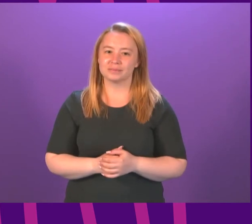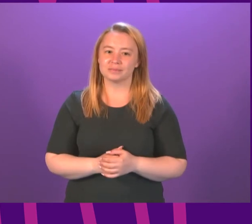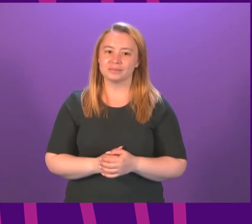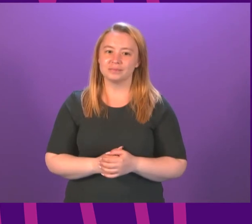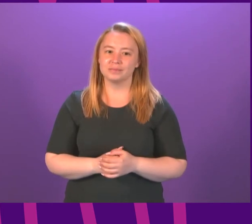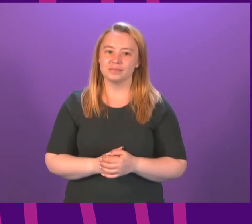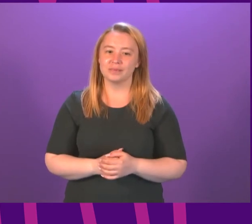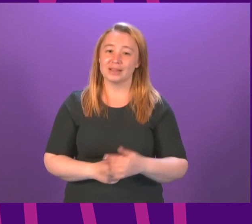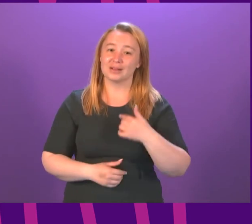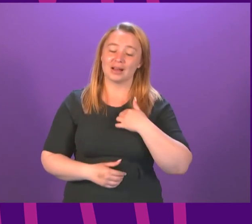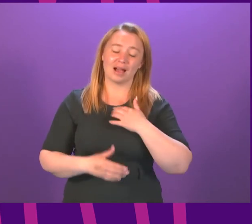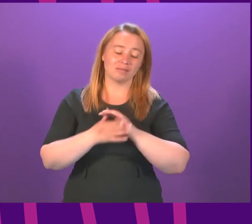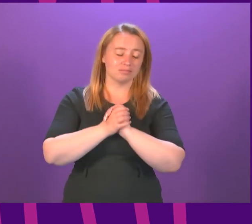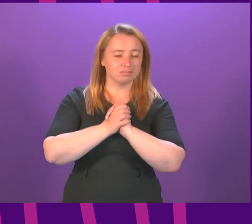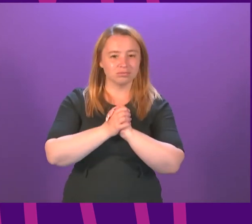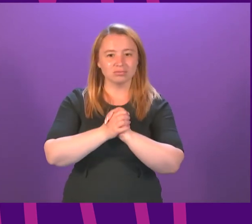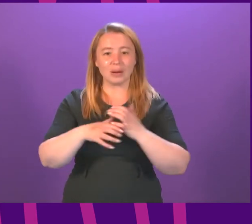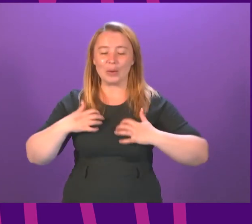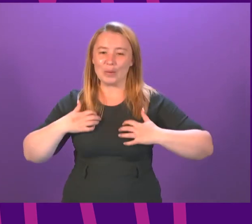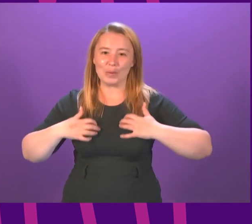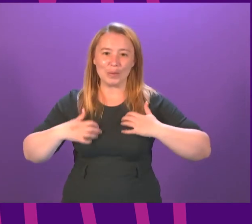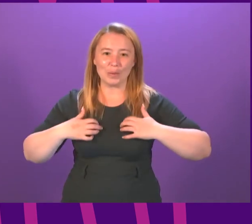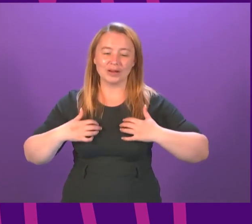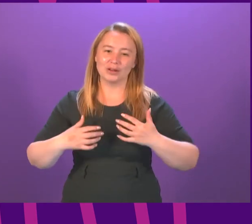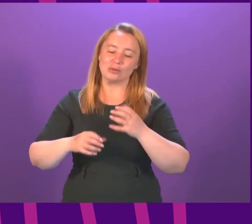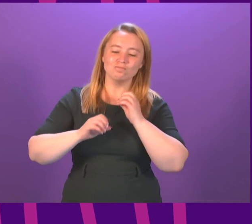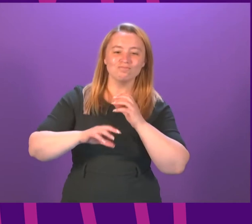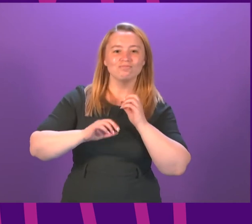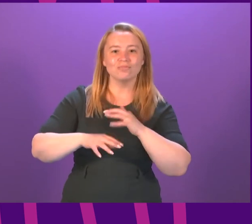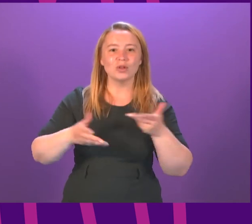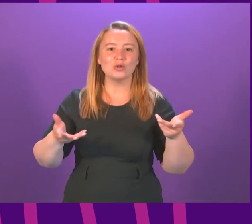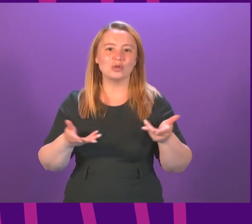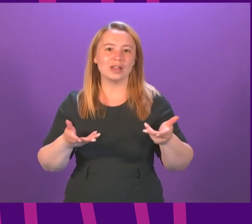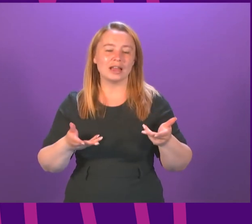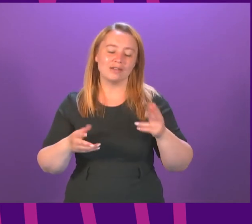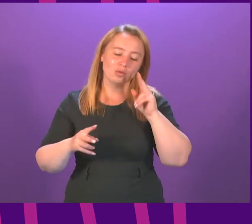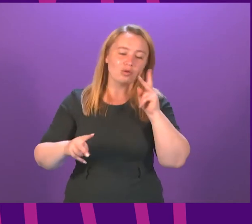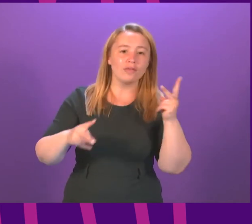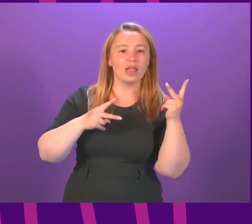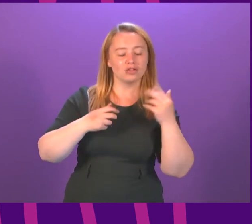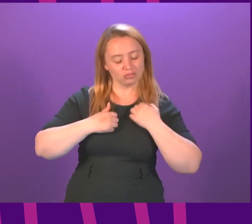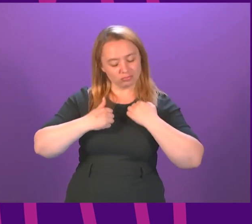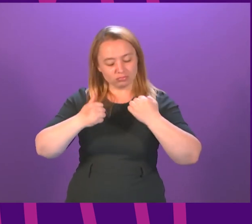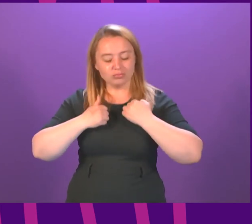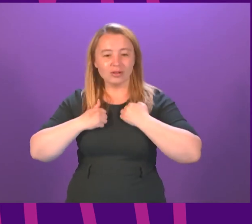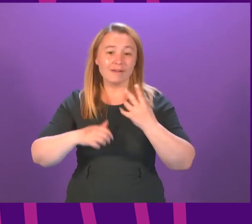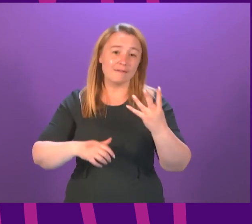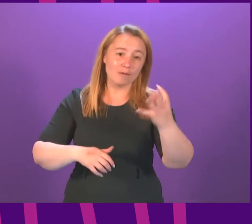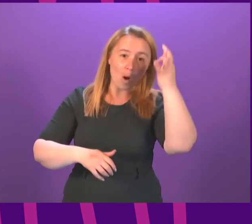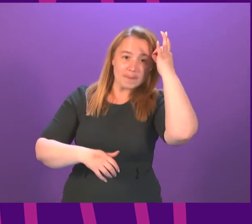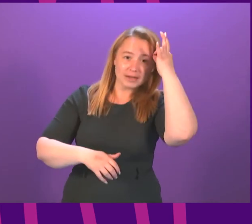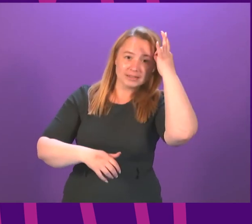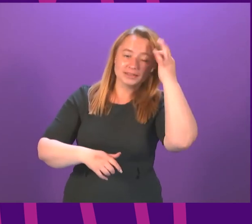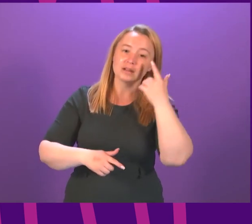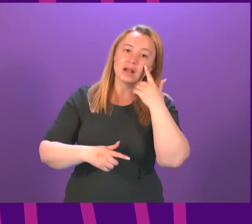I'm deeply honoured and excited to be given this chance to facilitate a Time for Reflection, four minutes, where